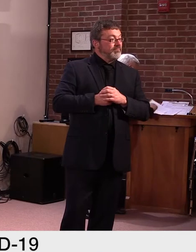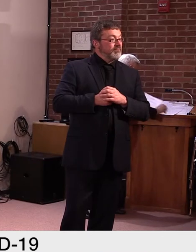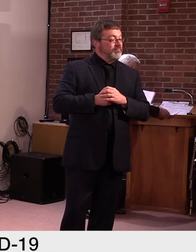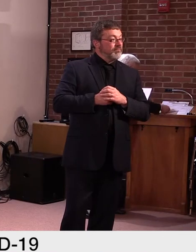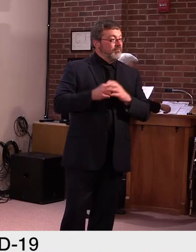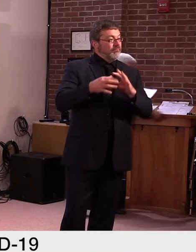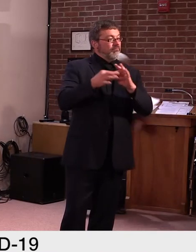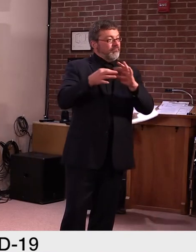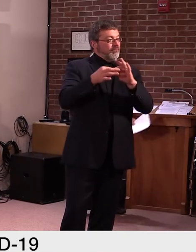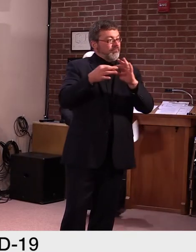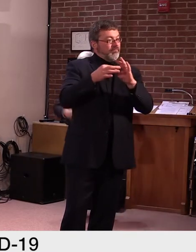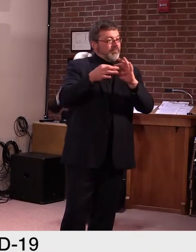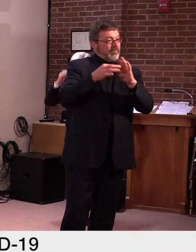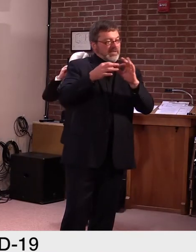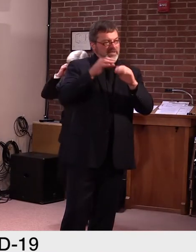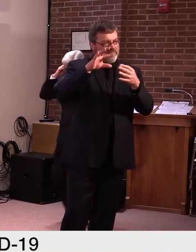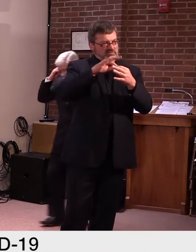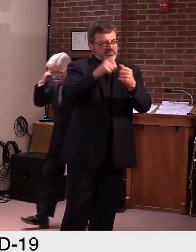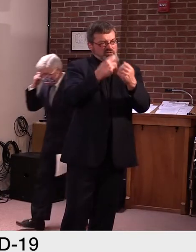I think we can, Avery.